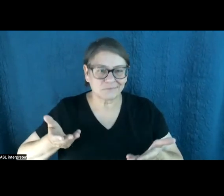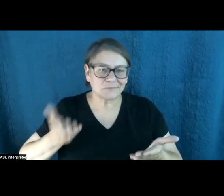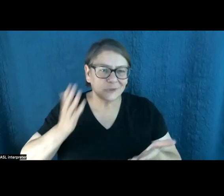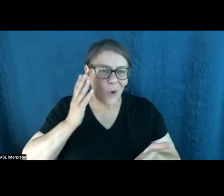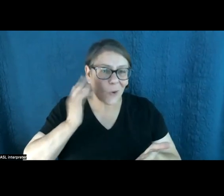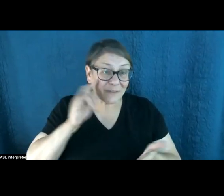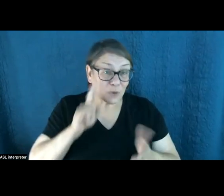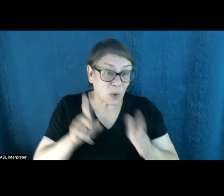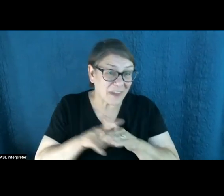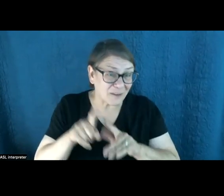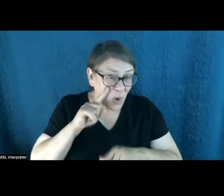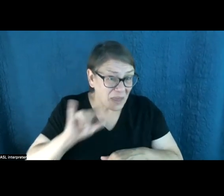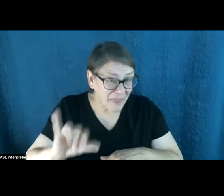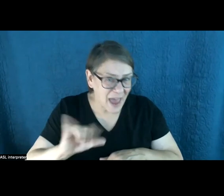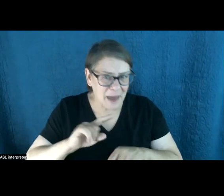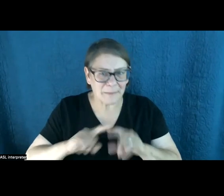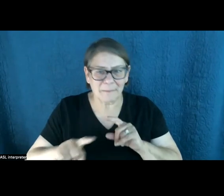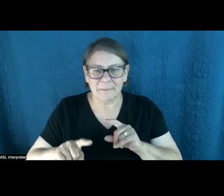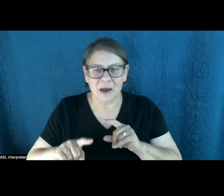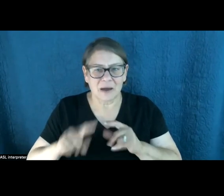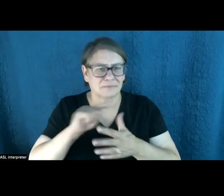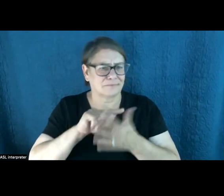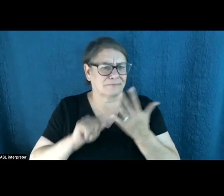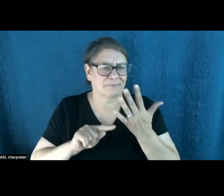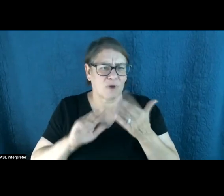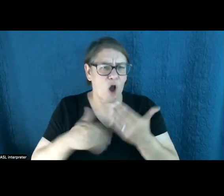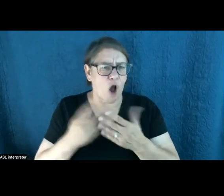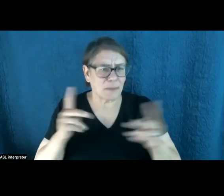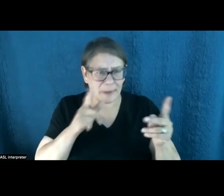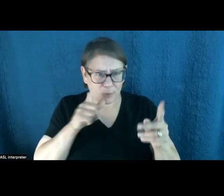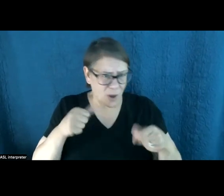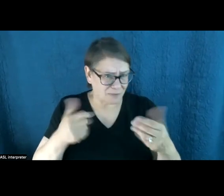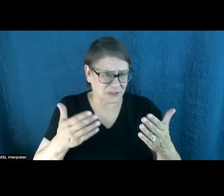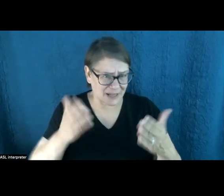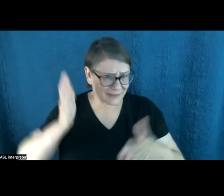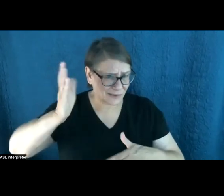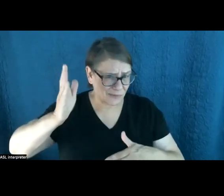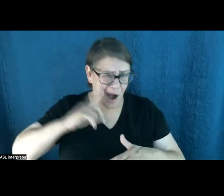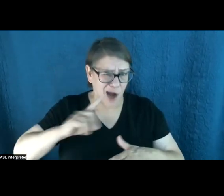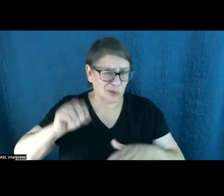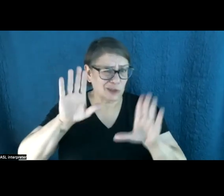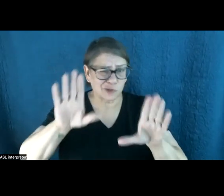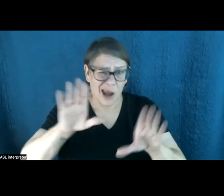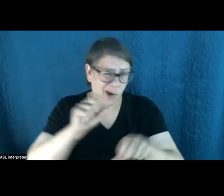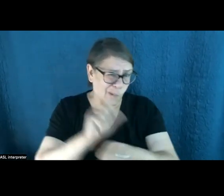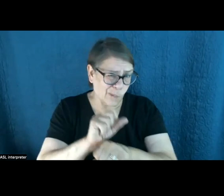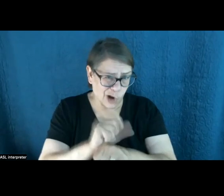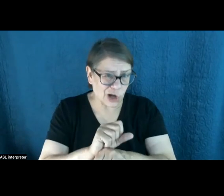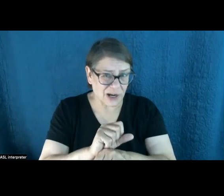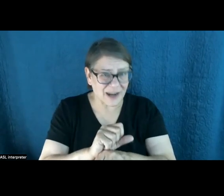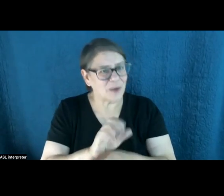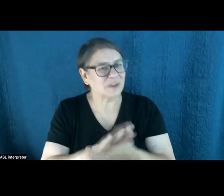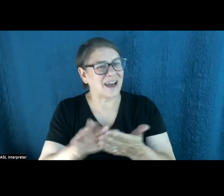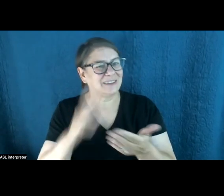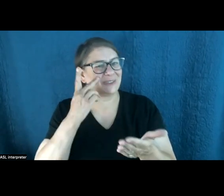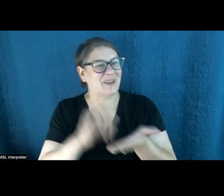were there for that, but Grace Wu, Emily Gruber, Jeff St. John from Canary Media, they're all doing important work, and I was glad to see that being highlighted